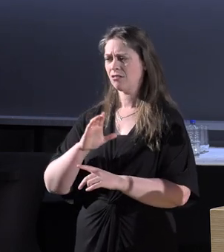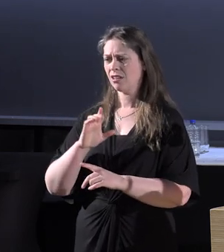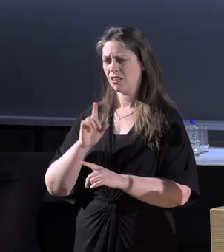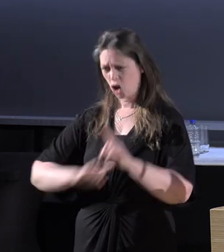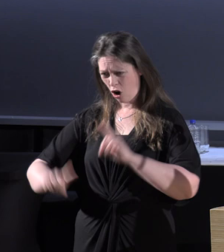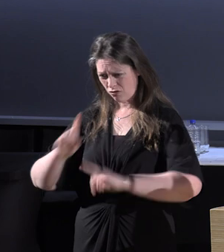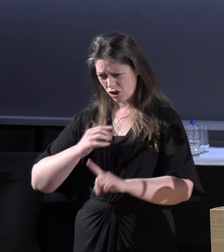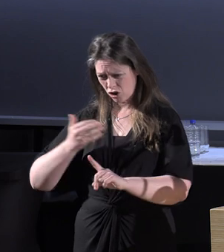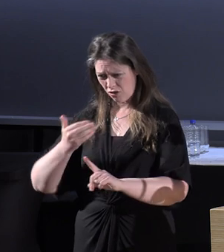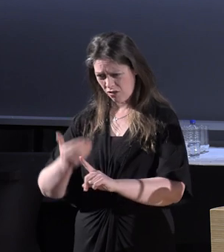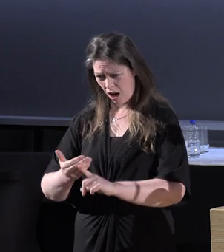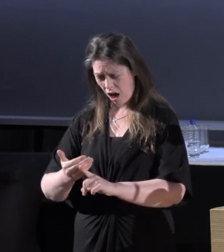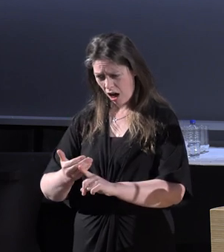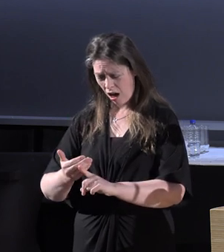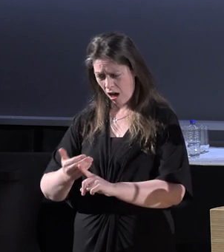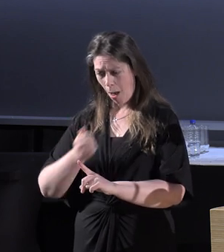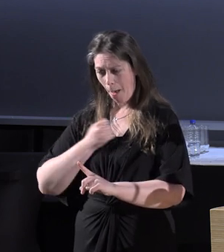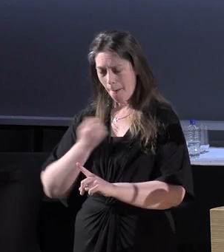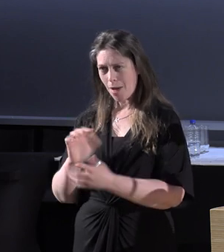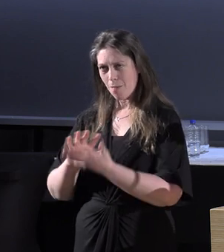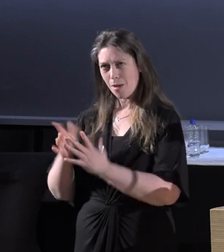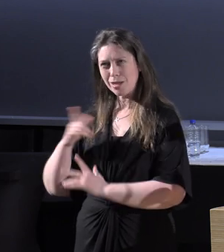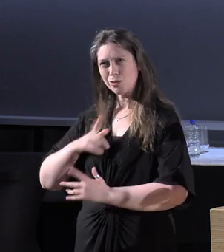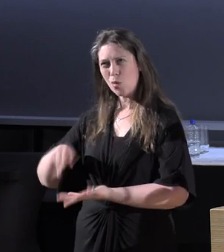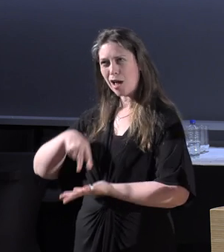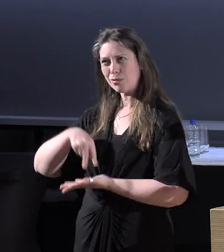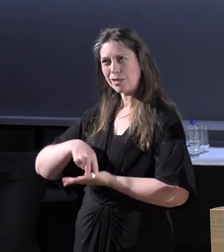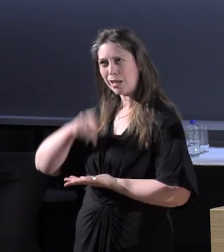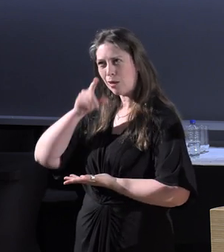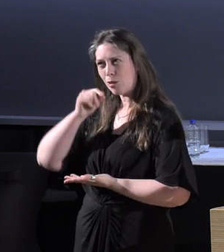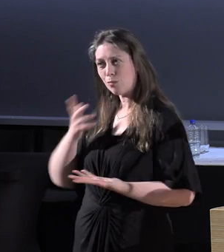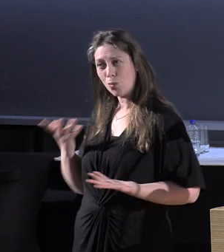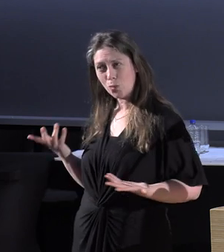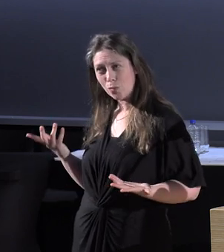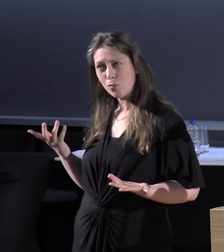my impairment might be why I'm standing before you.